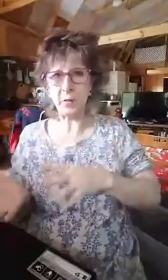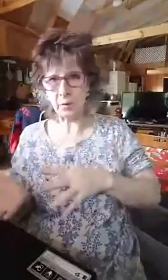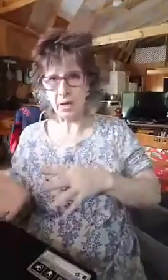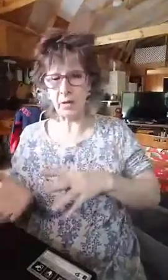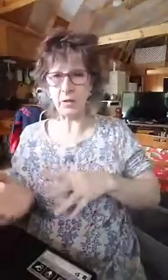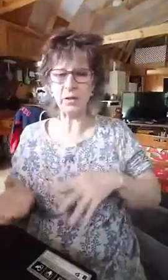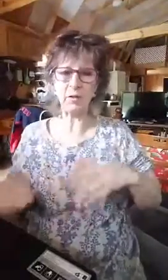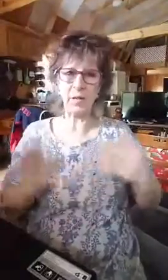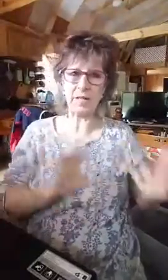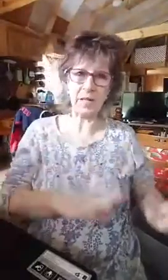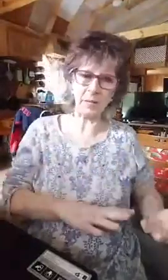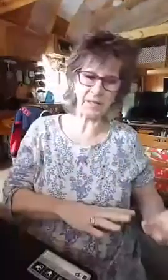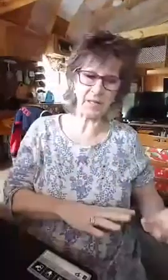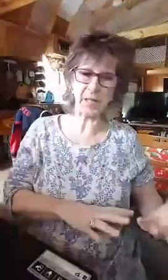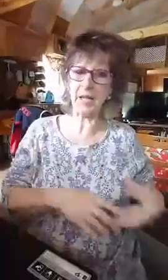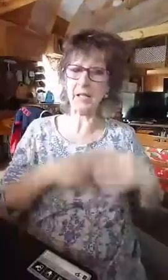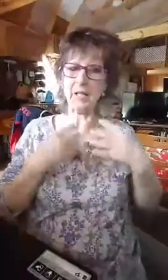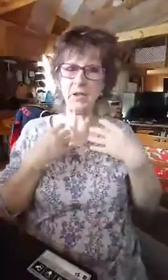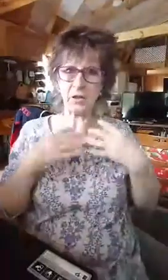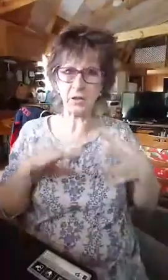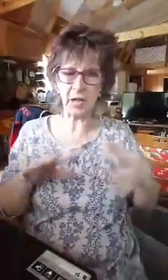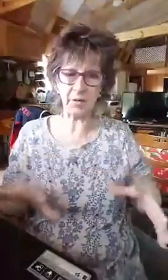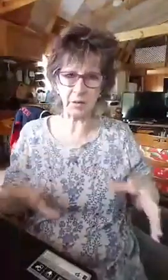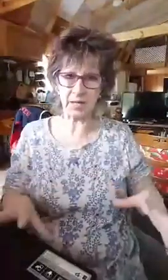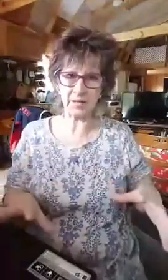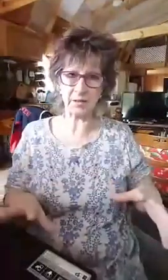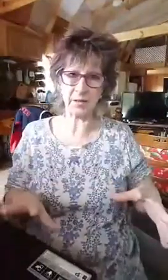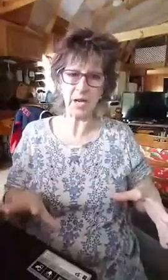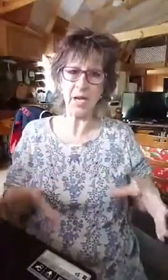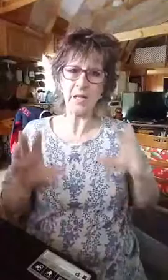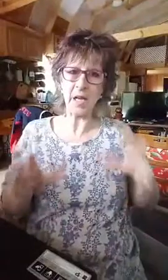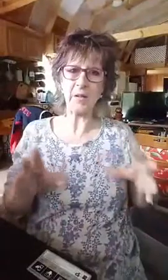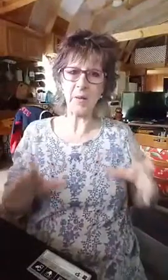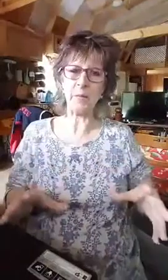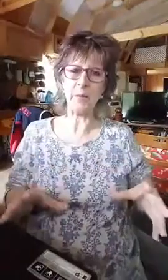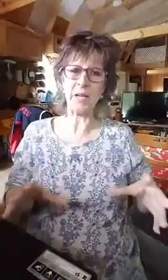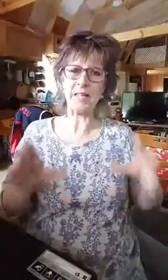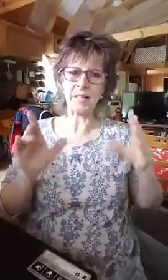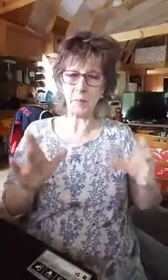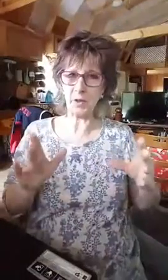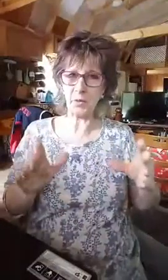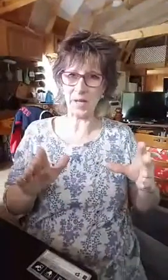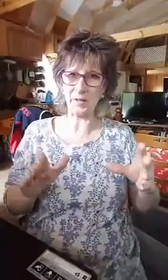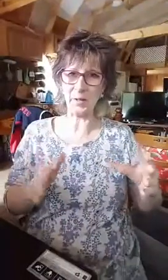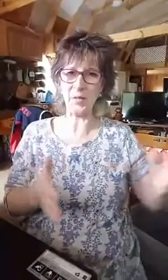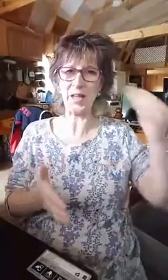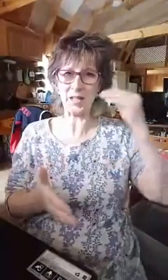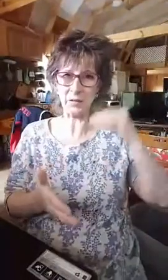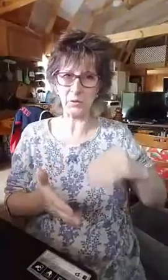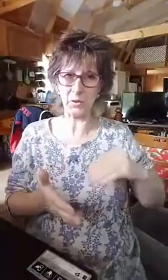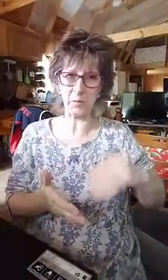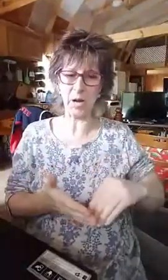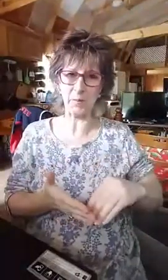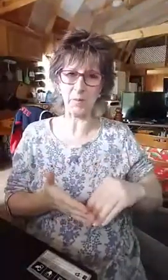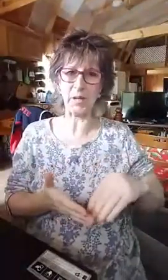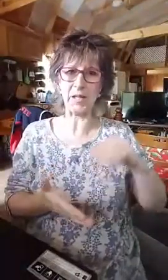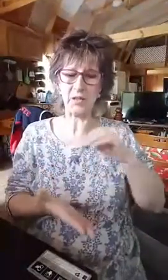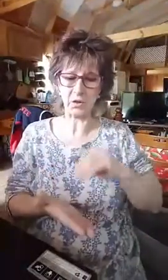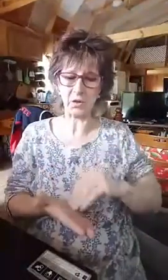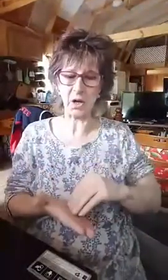prayer, when you confessed everything and you still don't have no answers, you got to remember it's a spiritual battle. You want to get to the root of the problem. You want to get to the strong